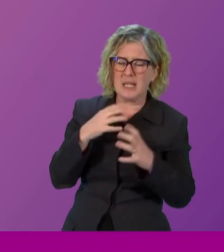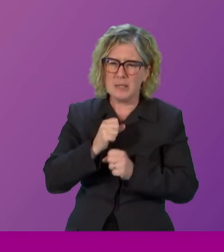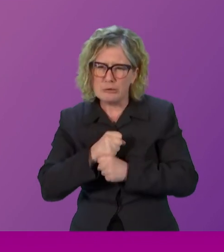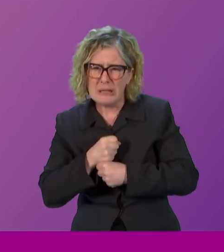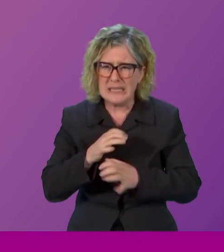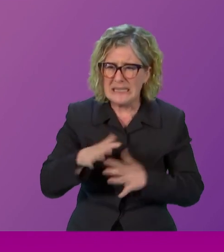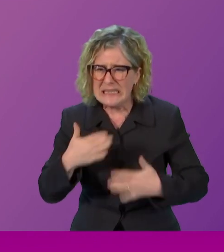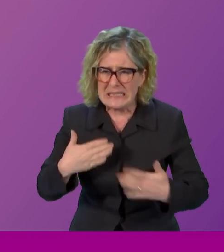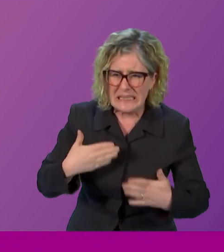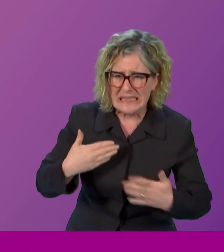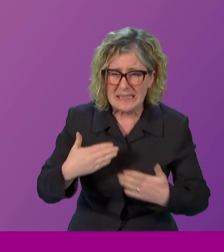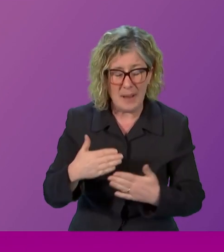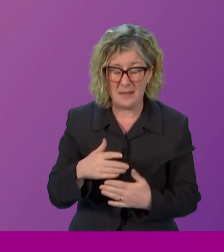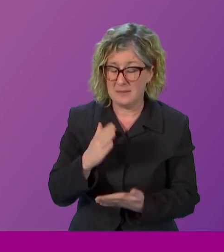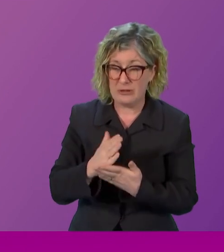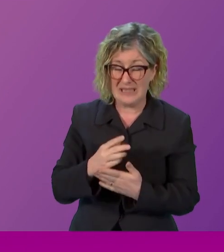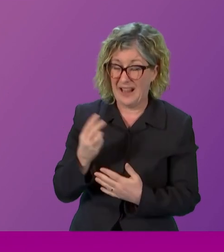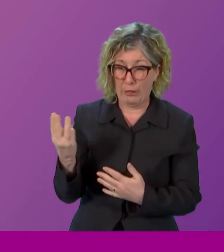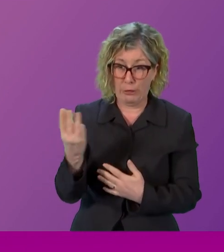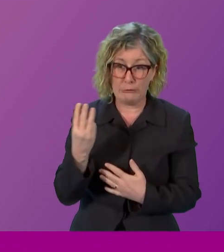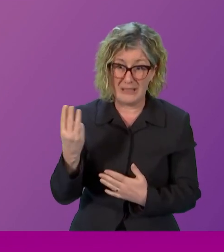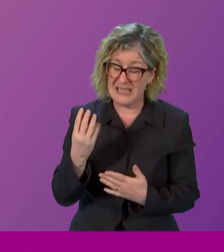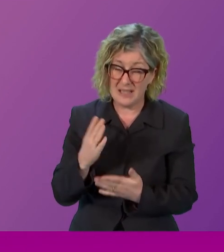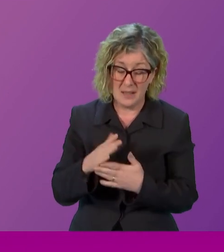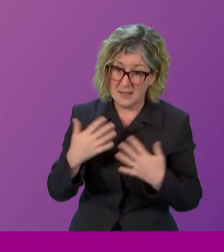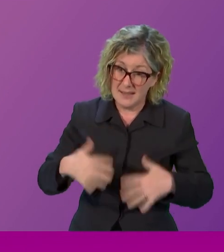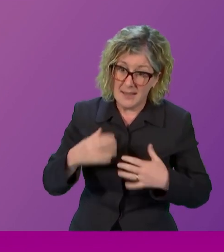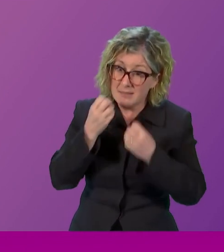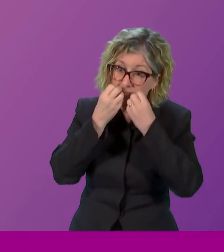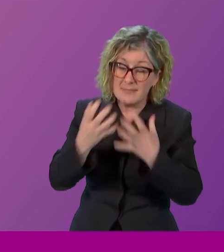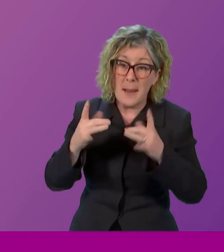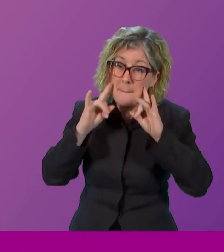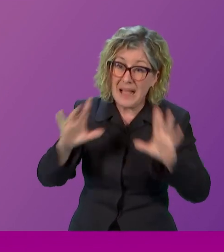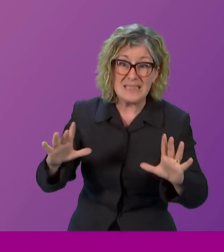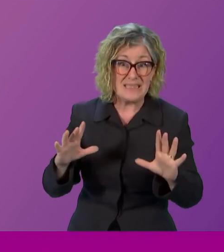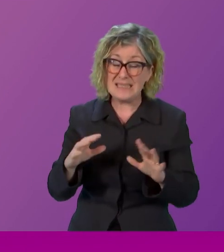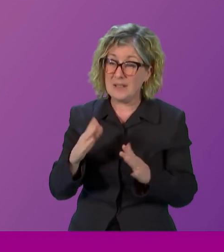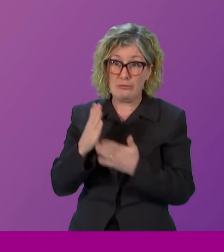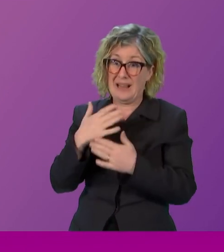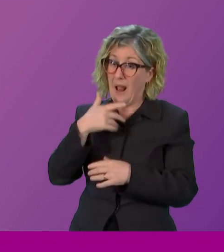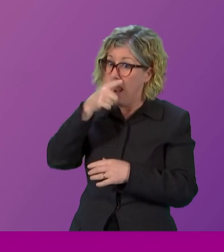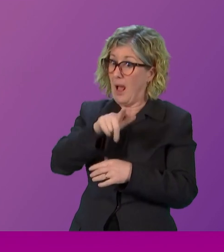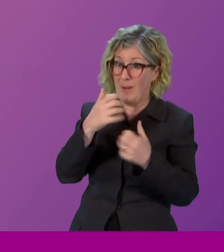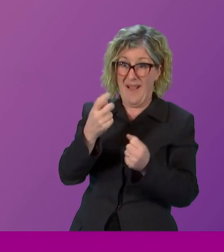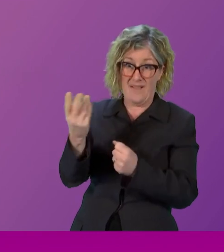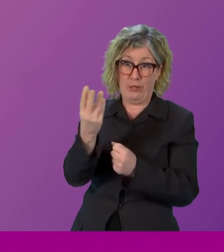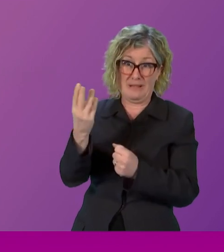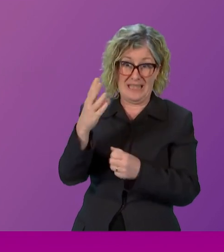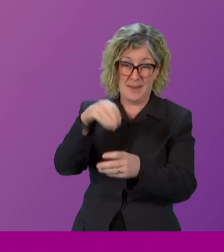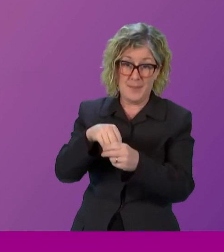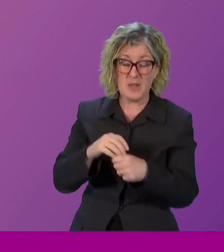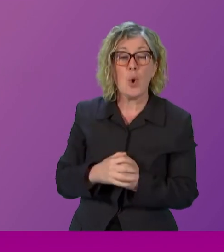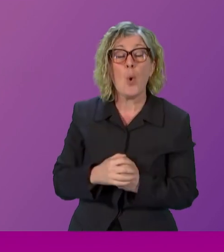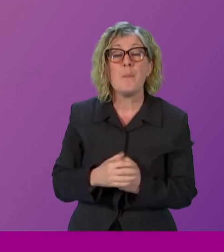absolutely superb, and we're very, very lucky to have them. Now, as we move into the Garden Lobby, Christina